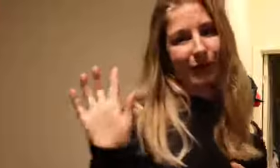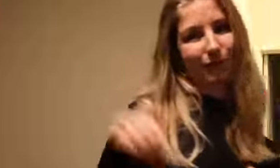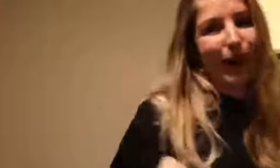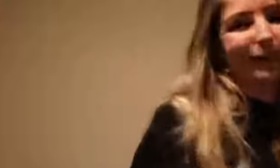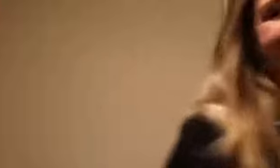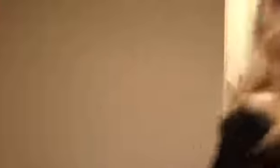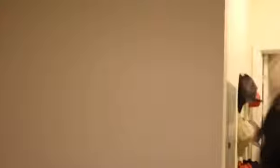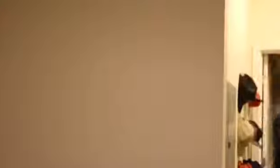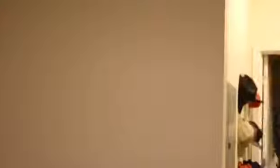bye